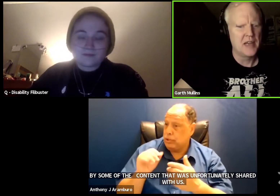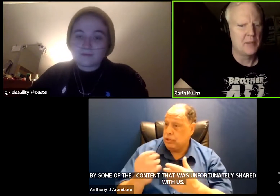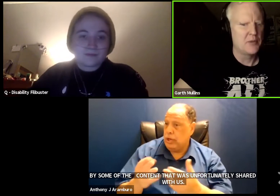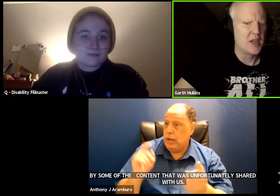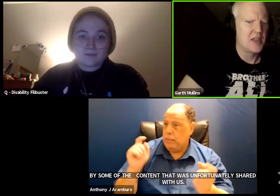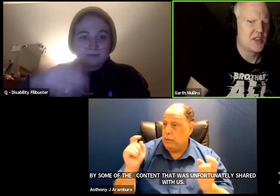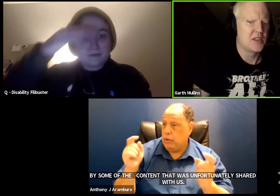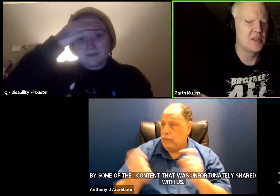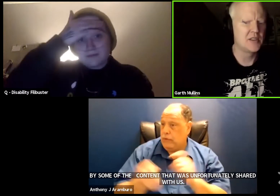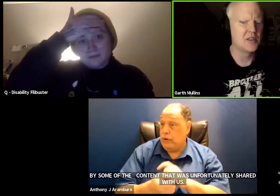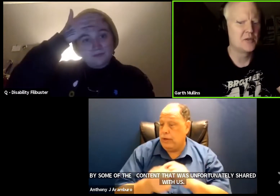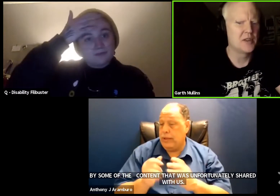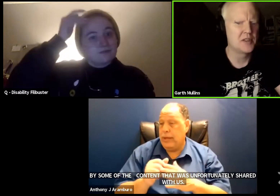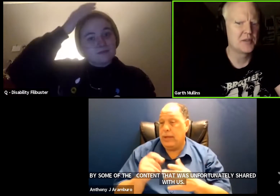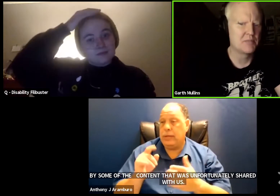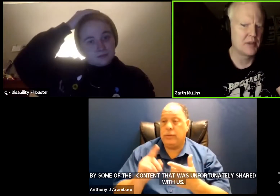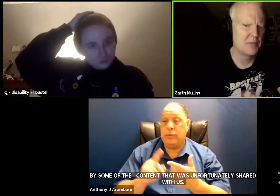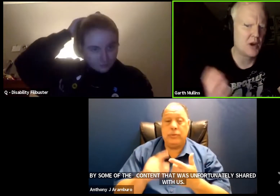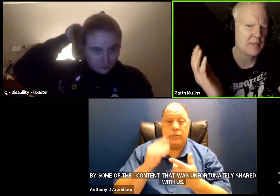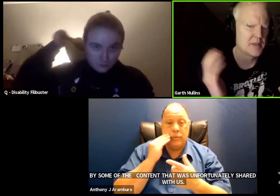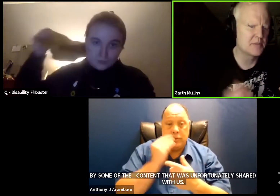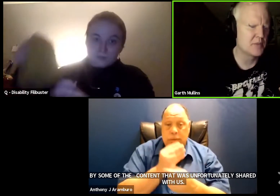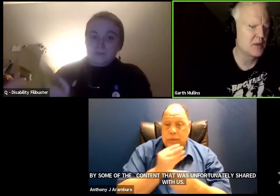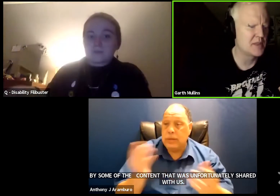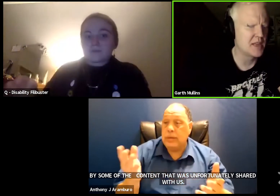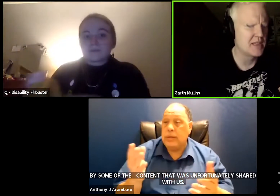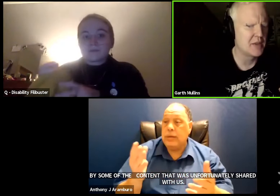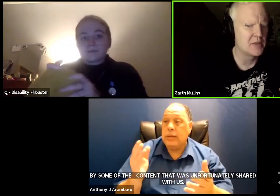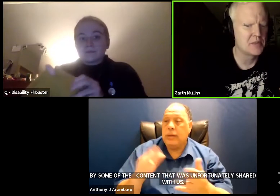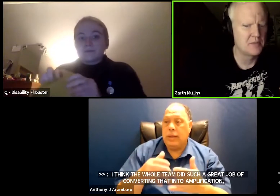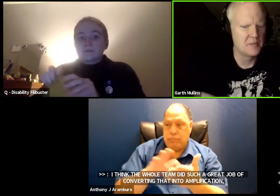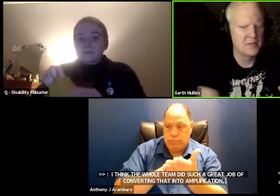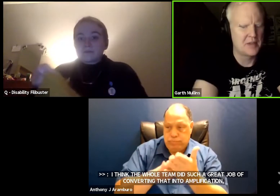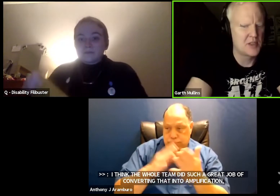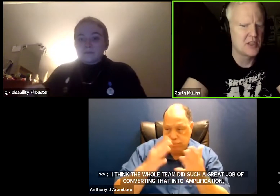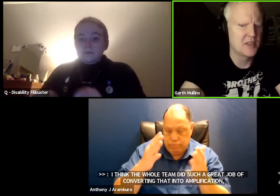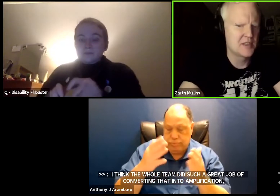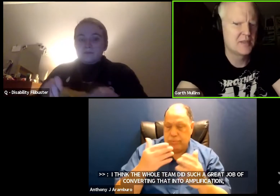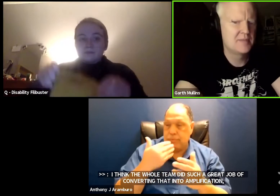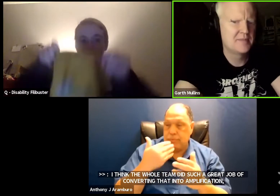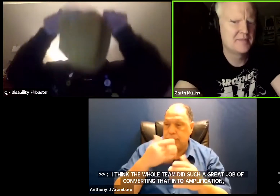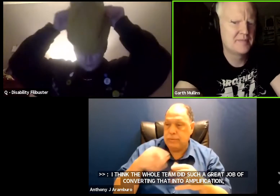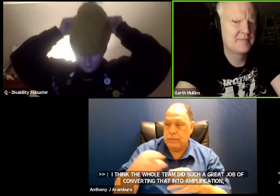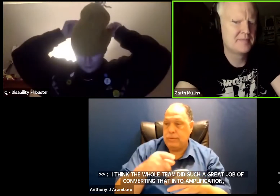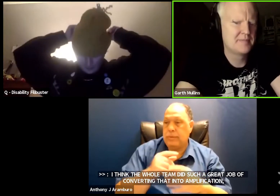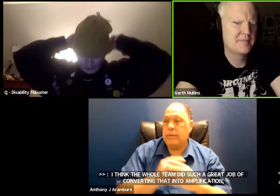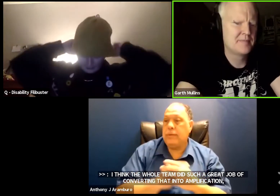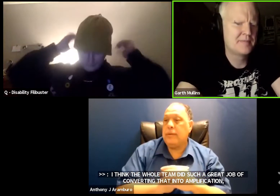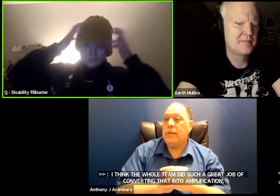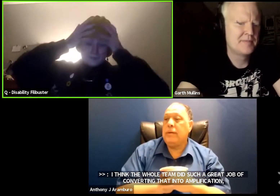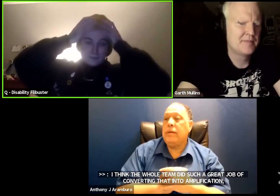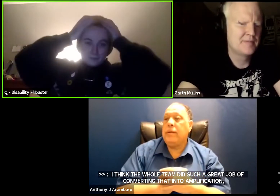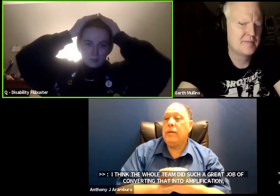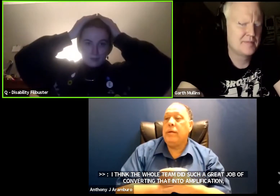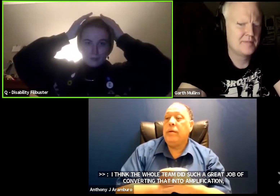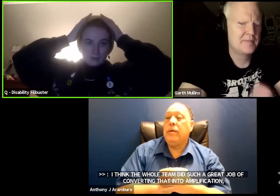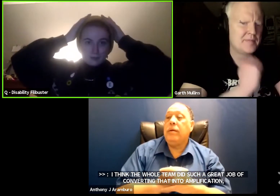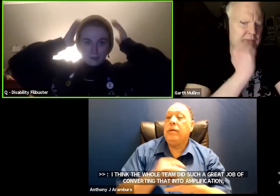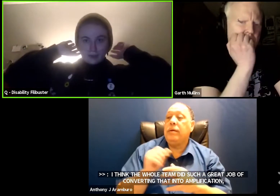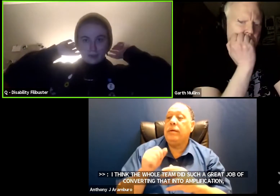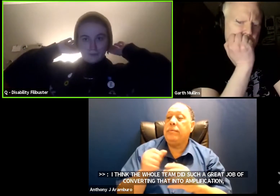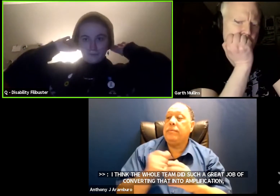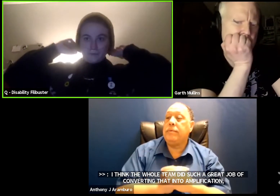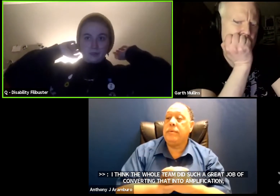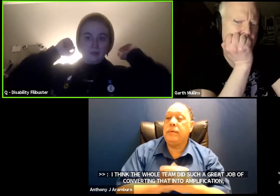amplification you know like just like props props to that that was that was genius yeah yeah